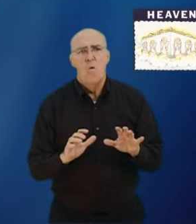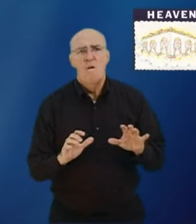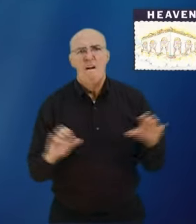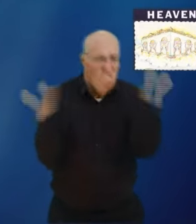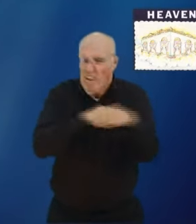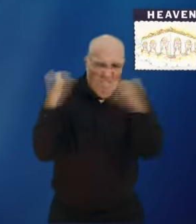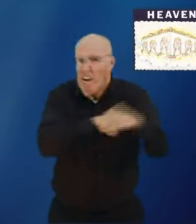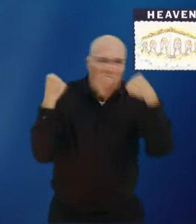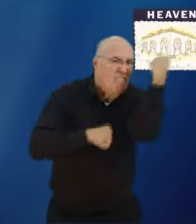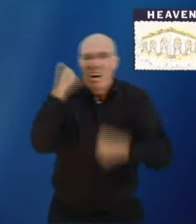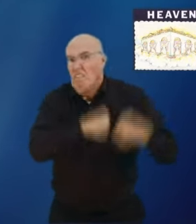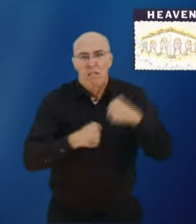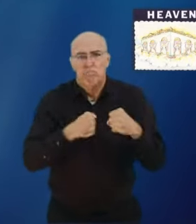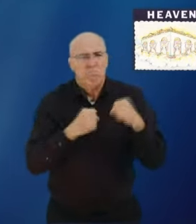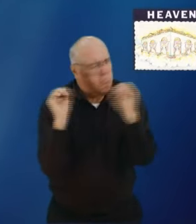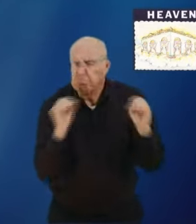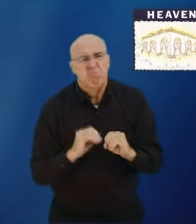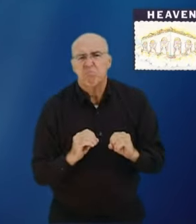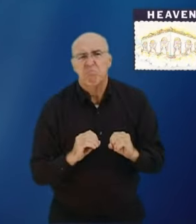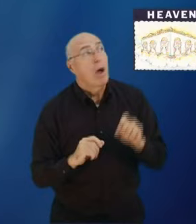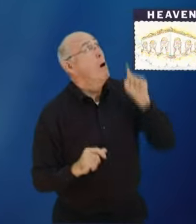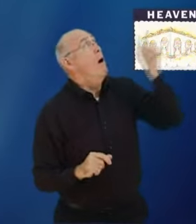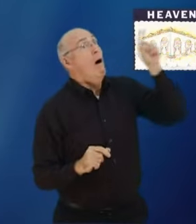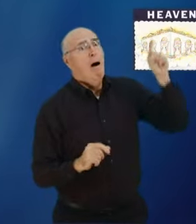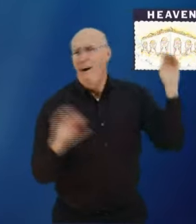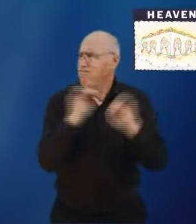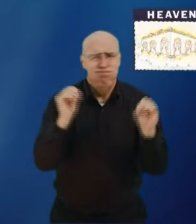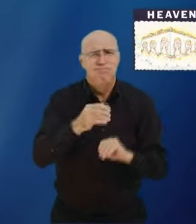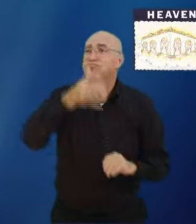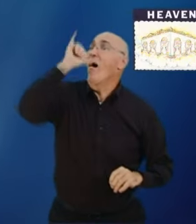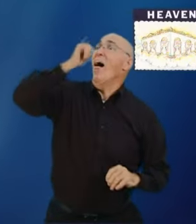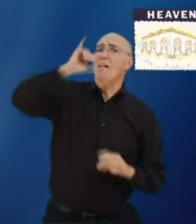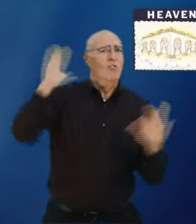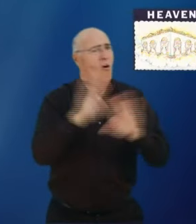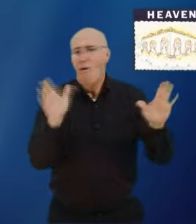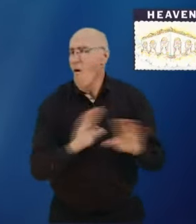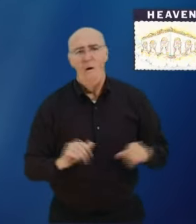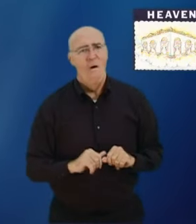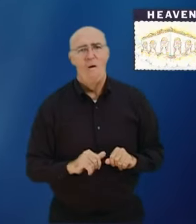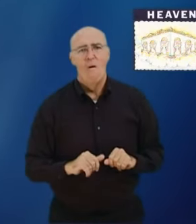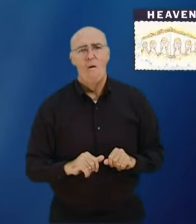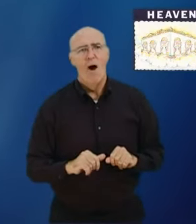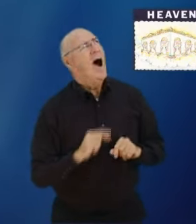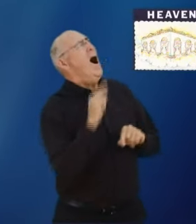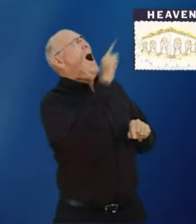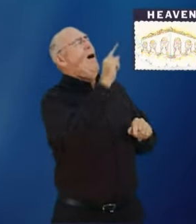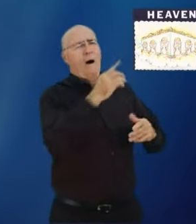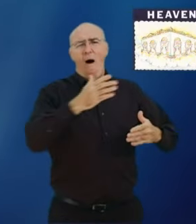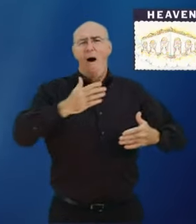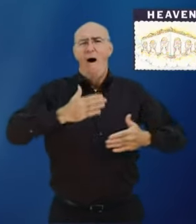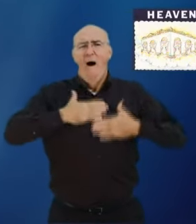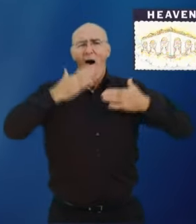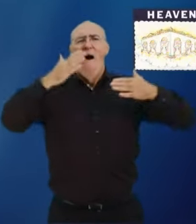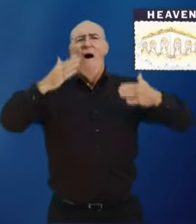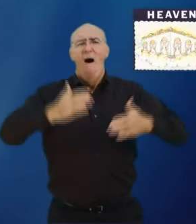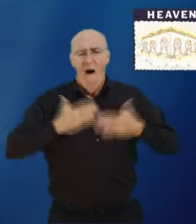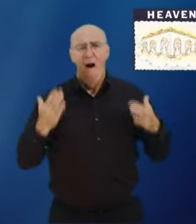there in heaven there's no fighting there in heaven there's no drinking of alcohol